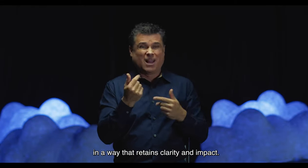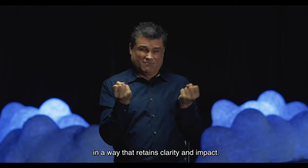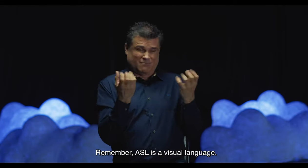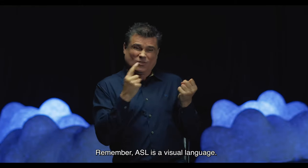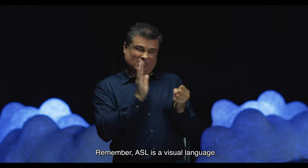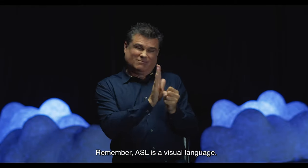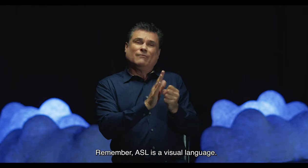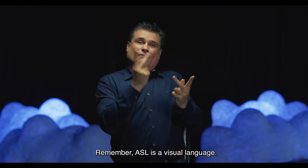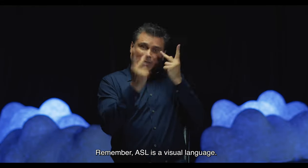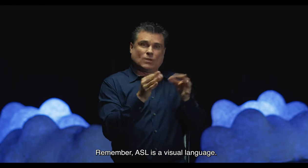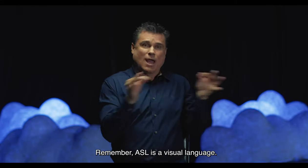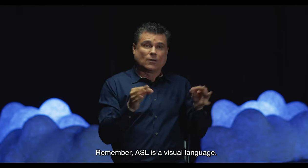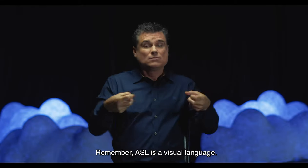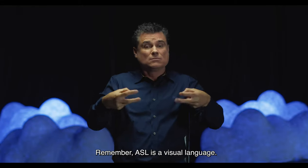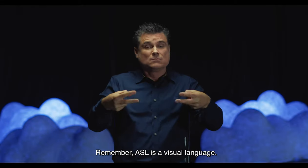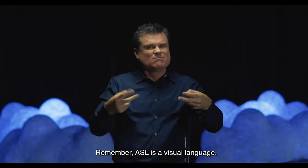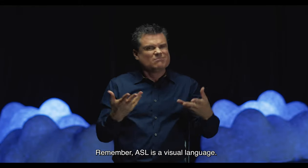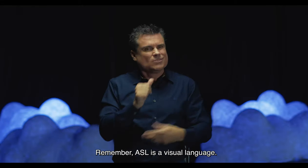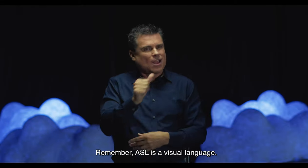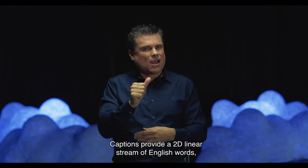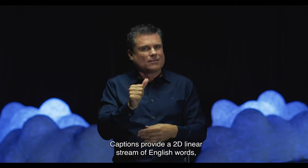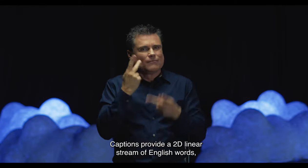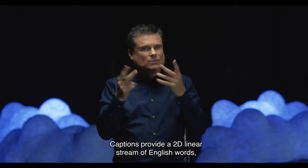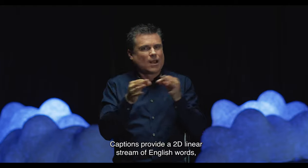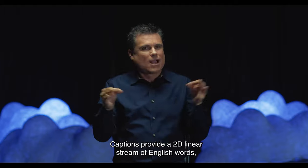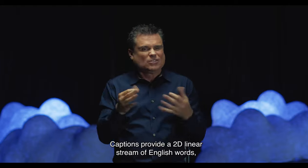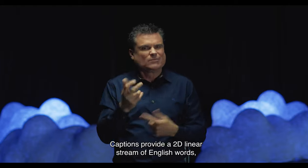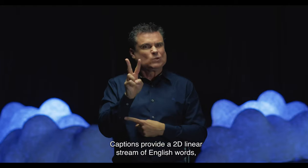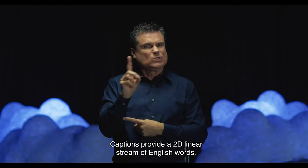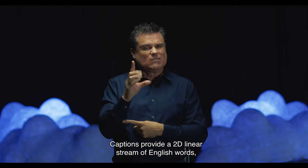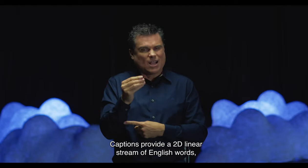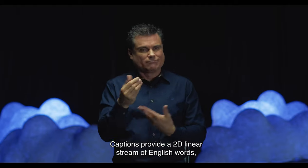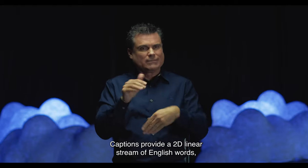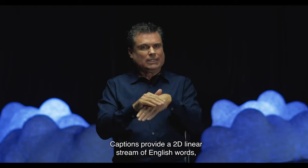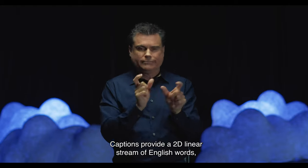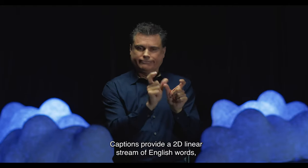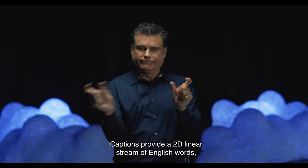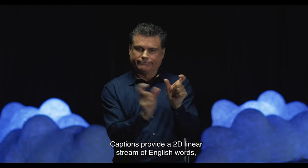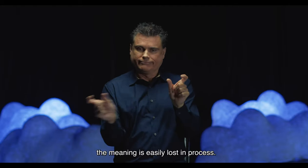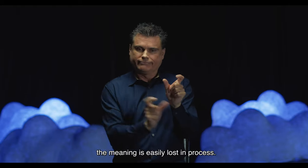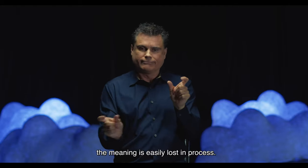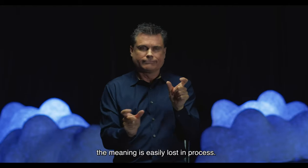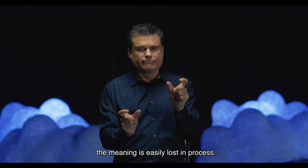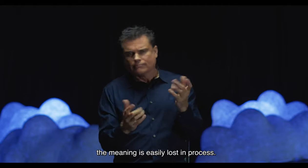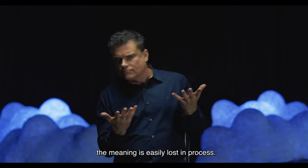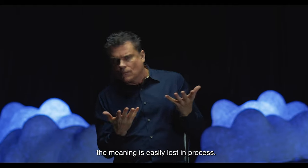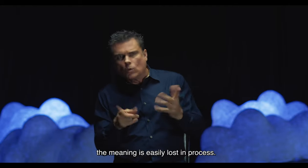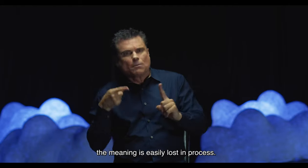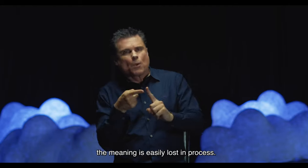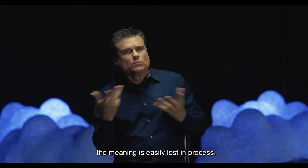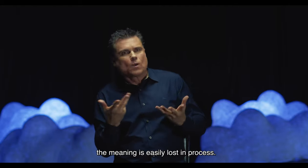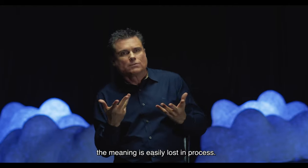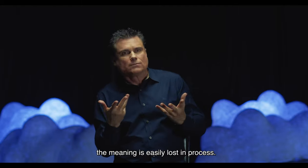impact. Remember, ASL is a visual language. Captions provide a 2D linear stream of English words. The meaning is easily